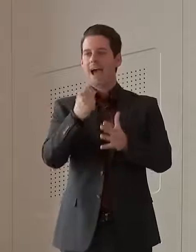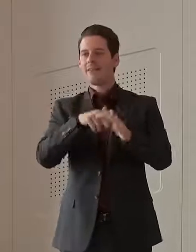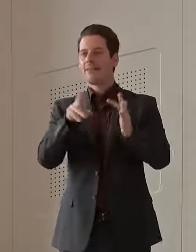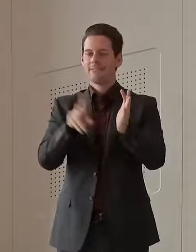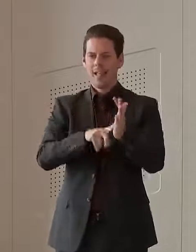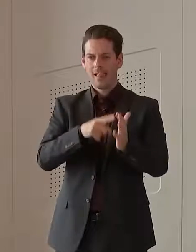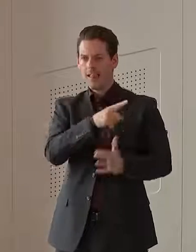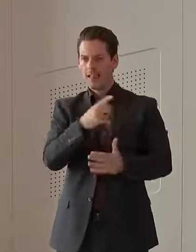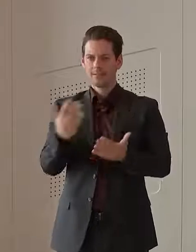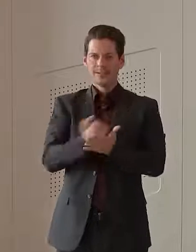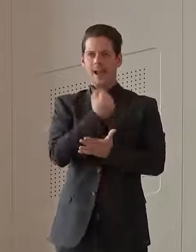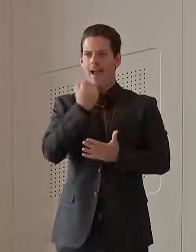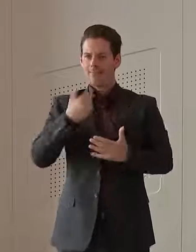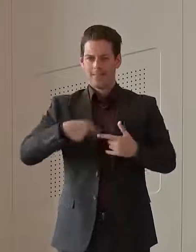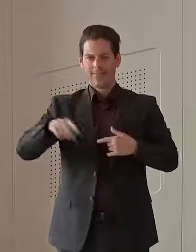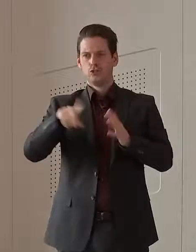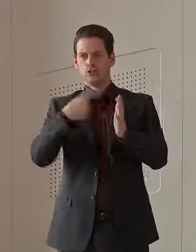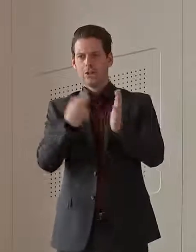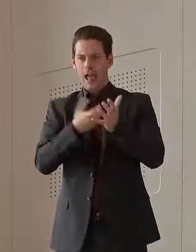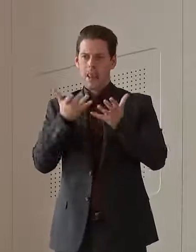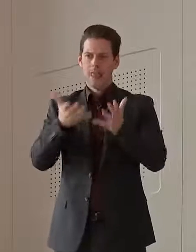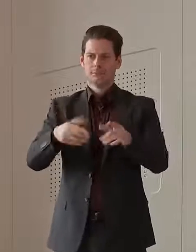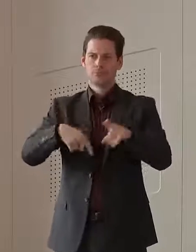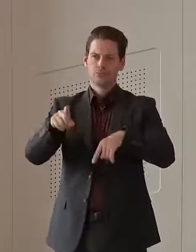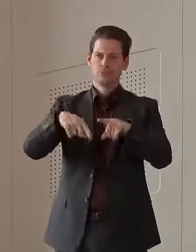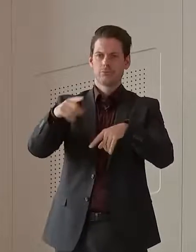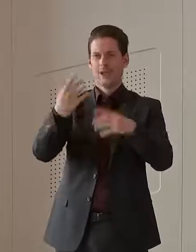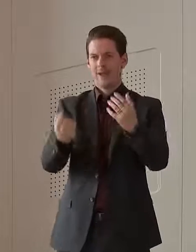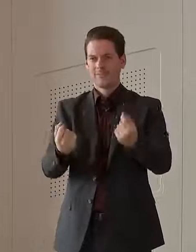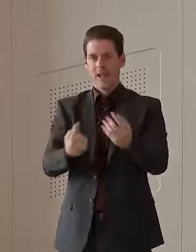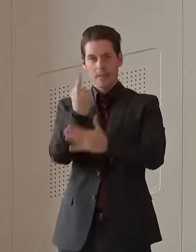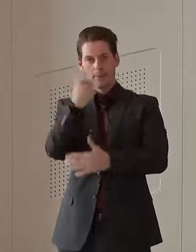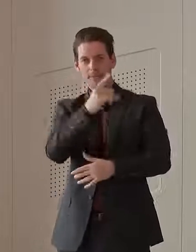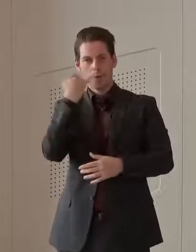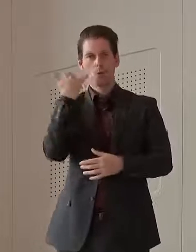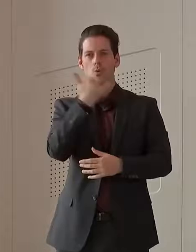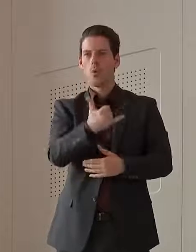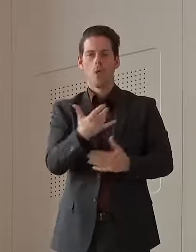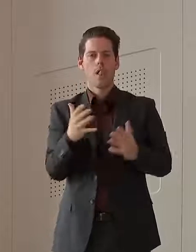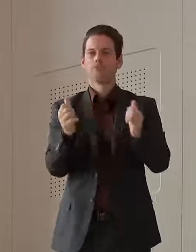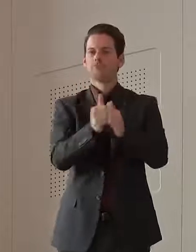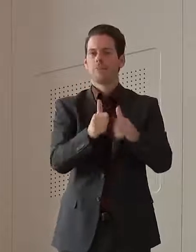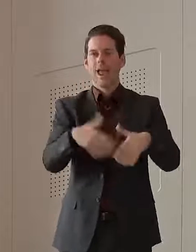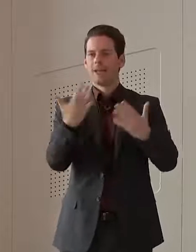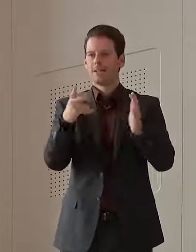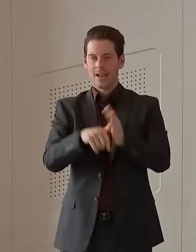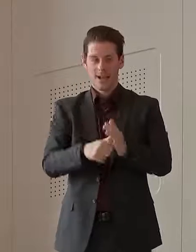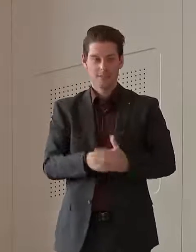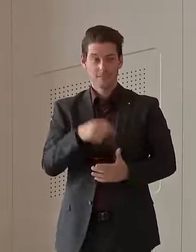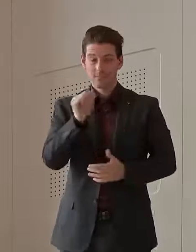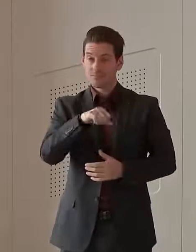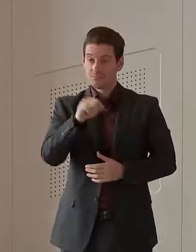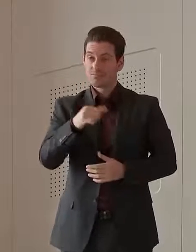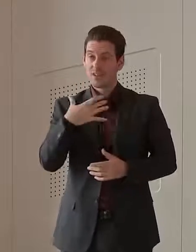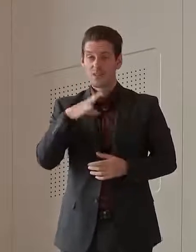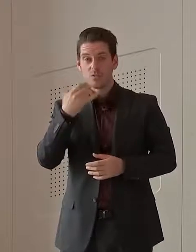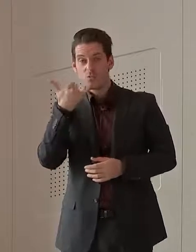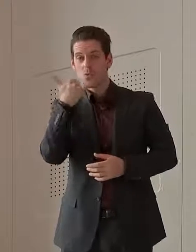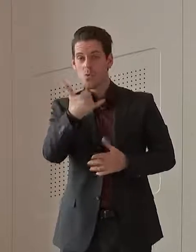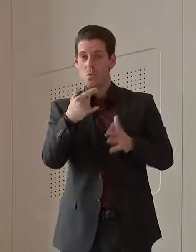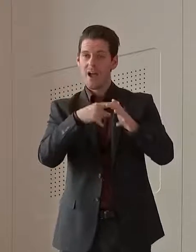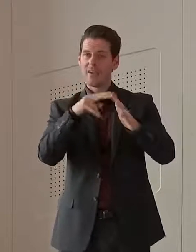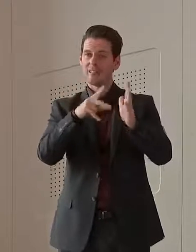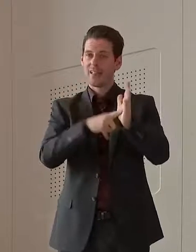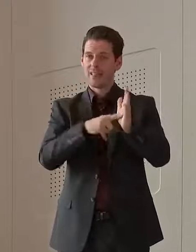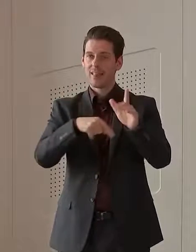at any time. Yeah, yeah, yeah, and look, I've spoken with the AFL. We were very